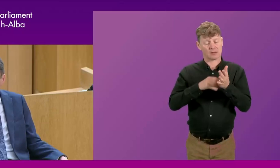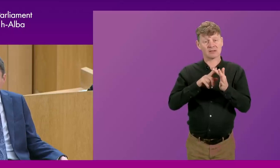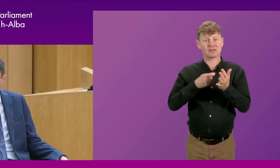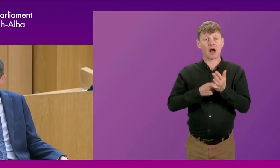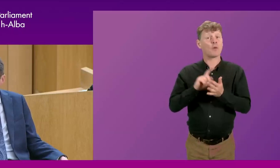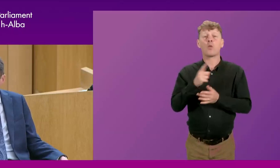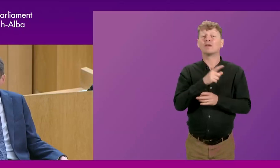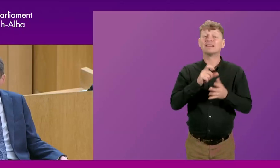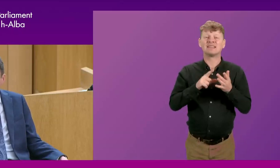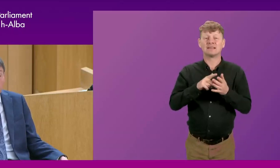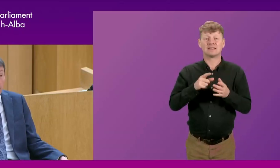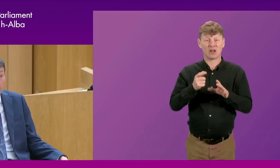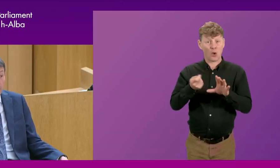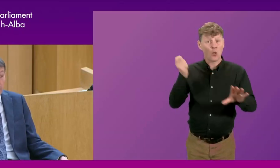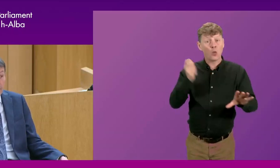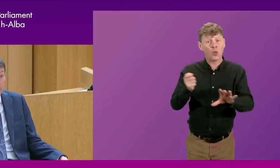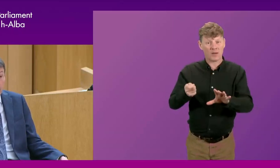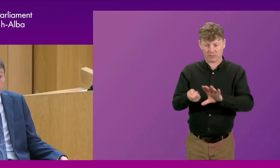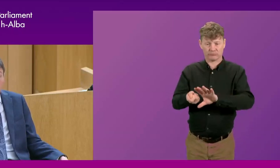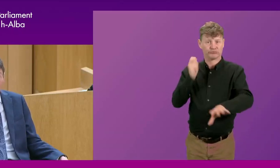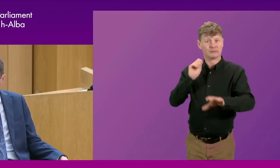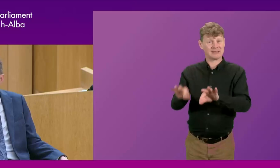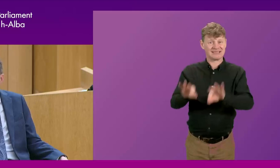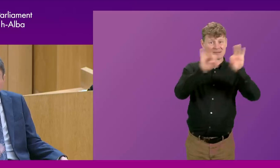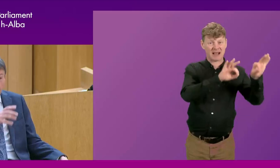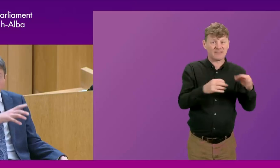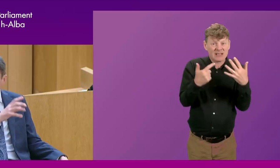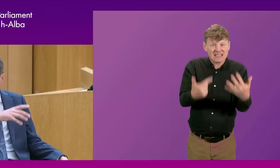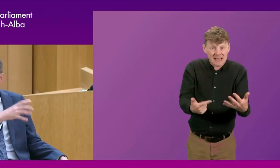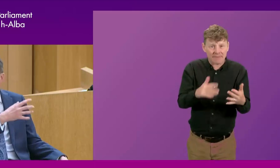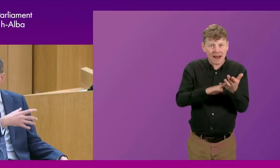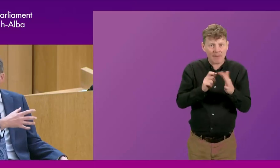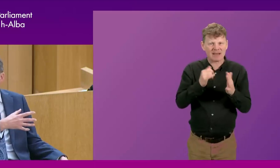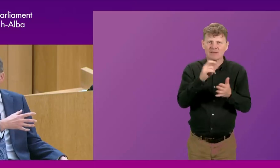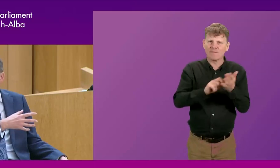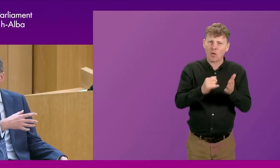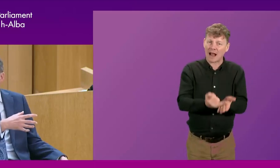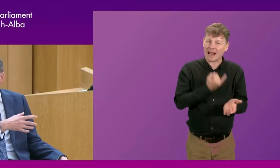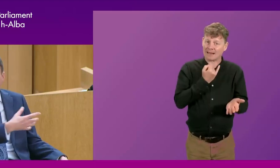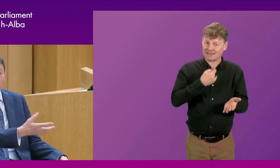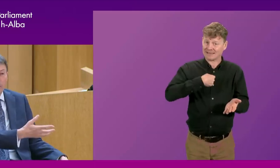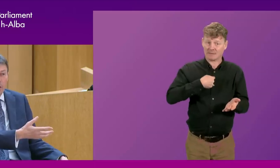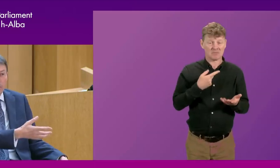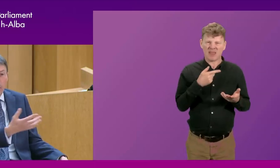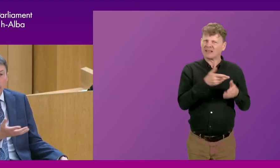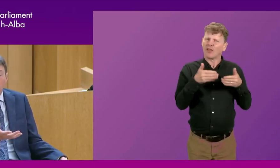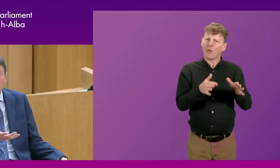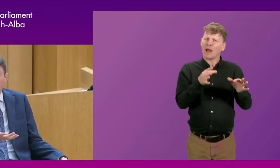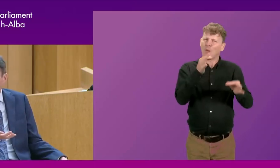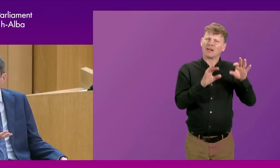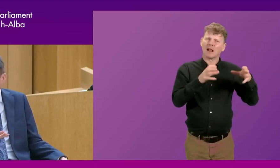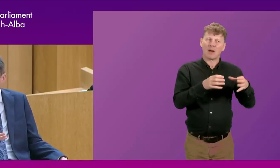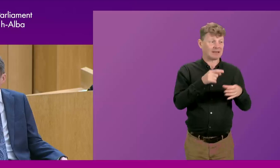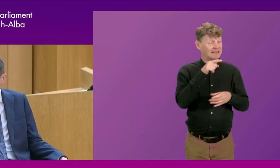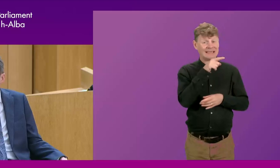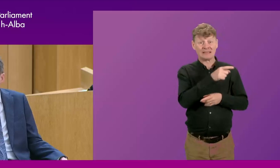south, was to suspend the whip from seven MPs that voted against him. And that's just, that's an example of how parties operate. I don't think Keir Starmer's a